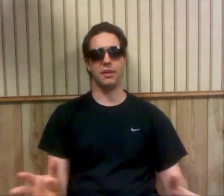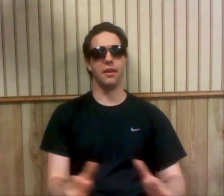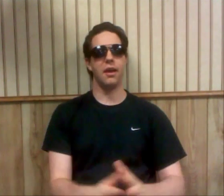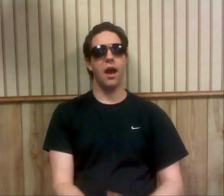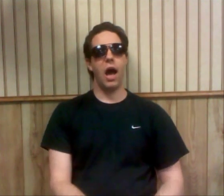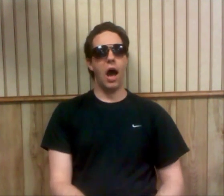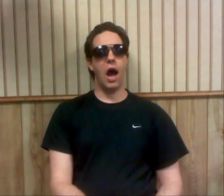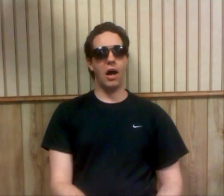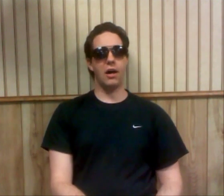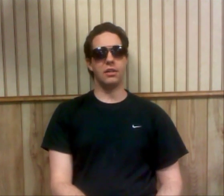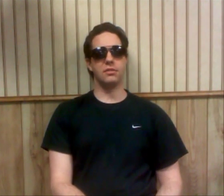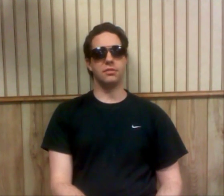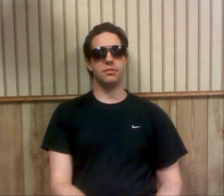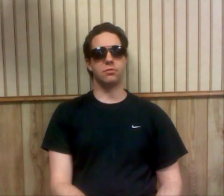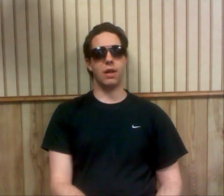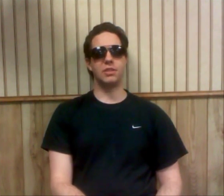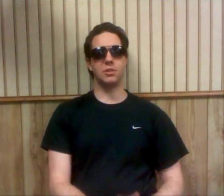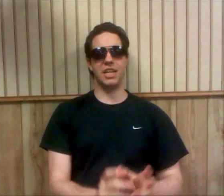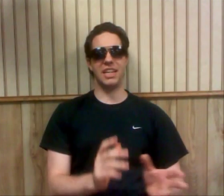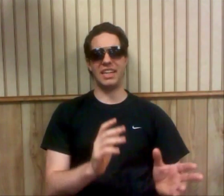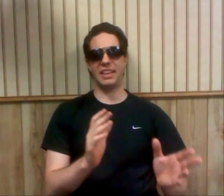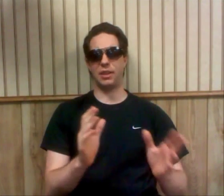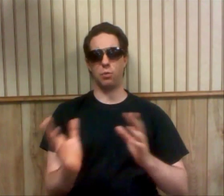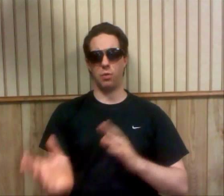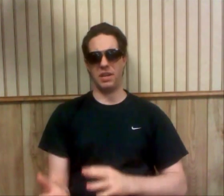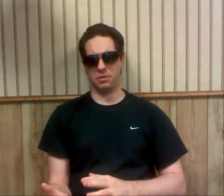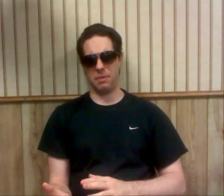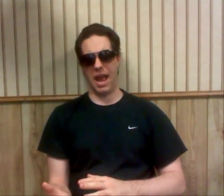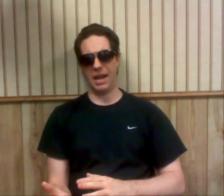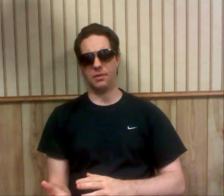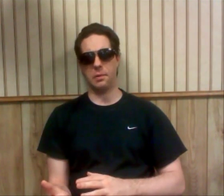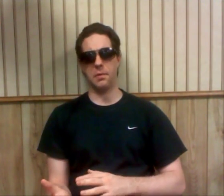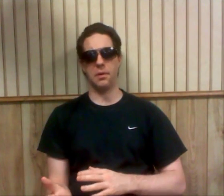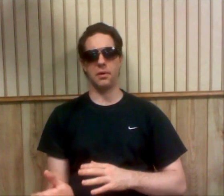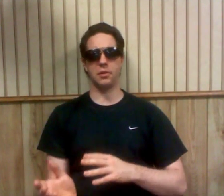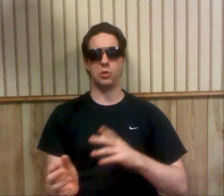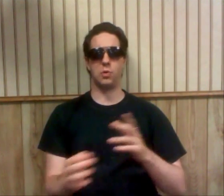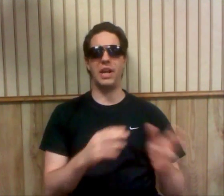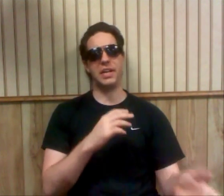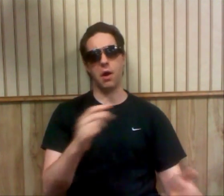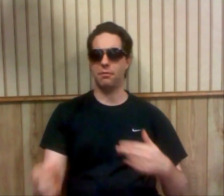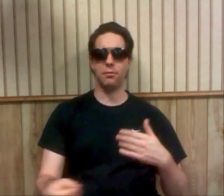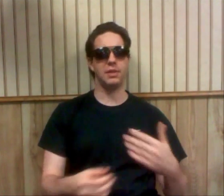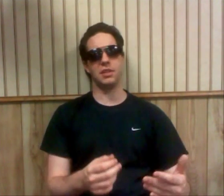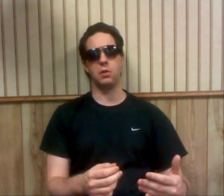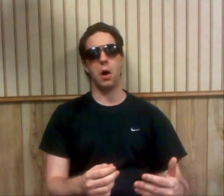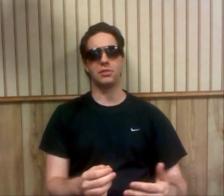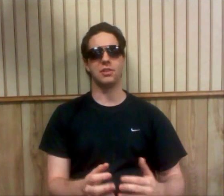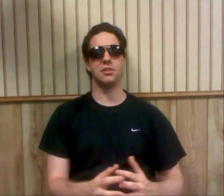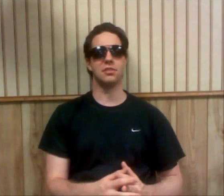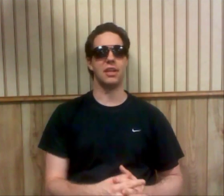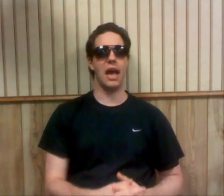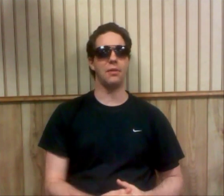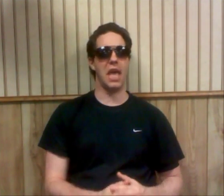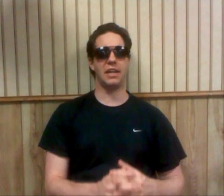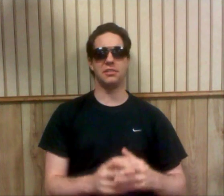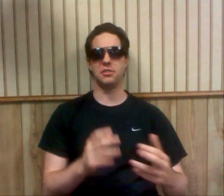of wrestlers needing to get their wins back, or trading off wins and losses, and how that is a